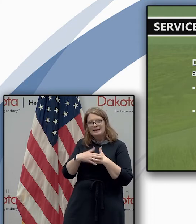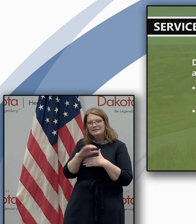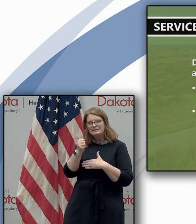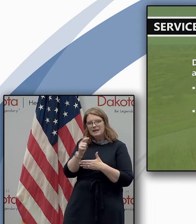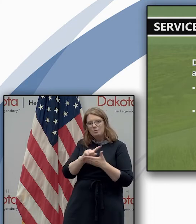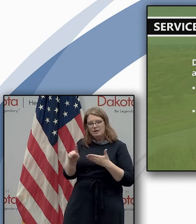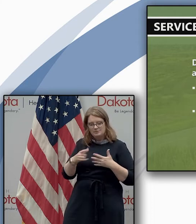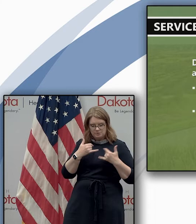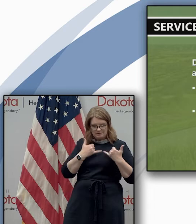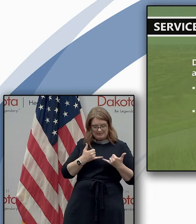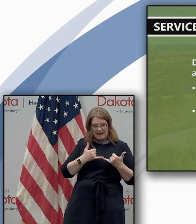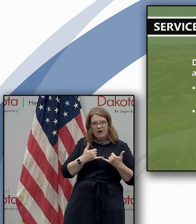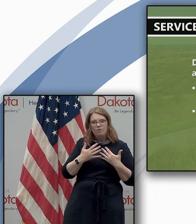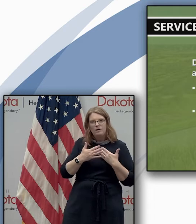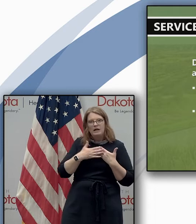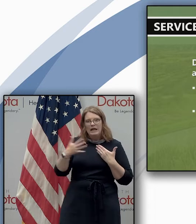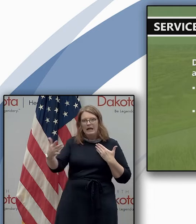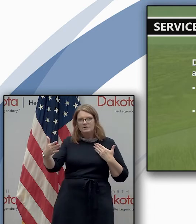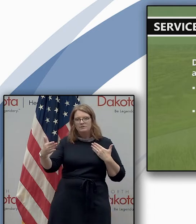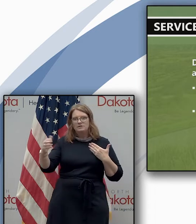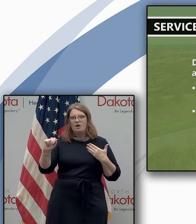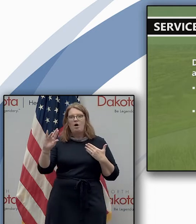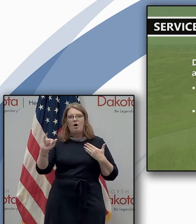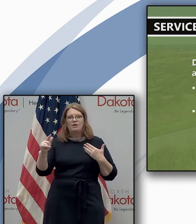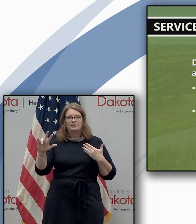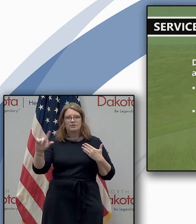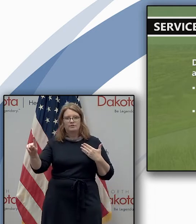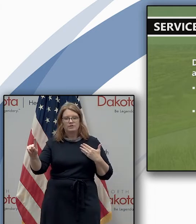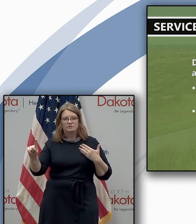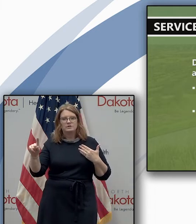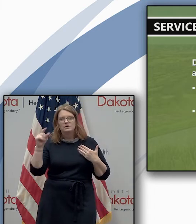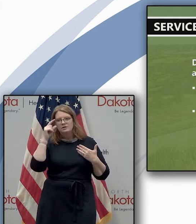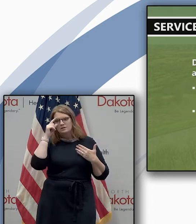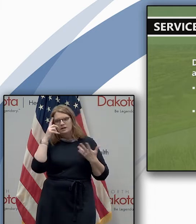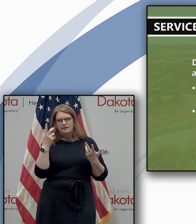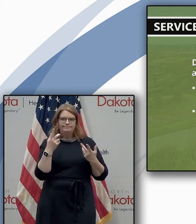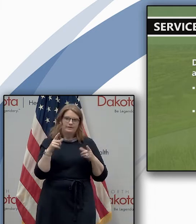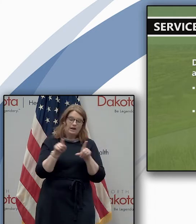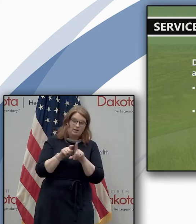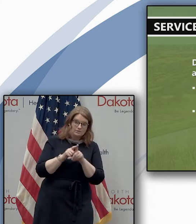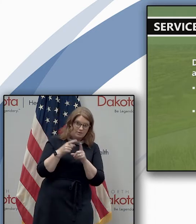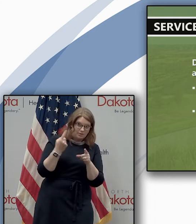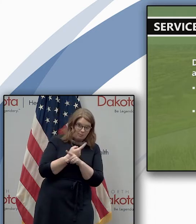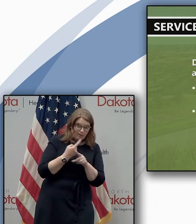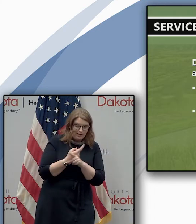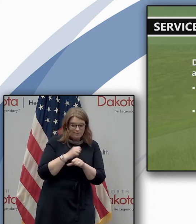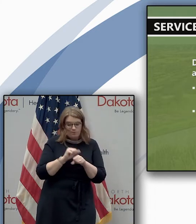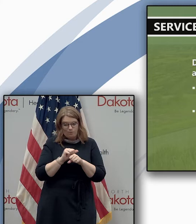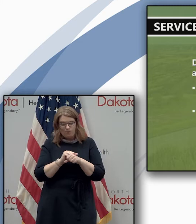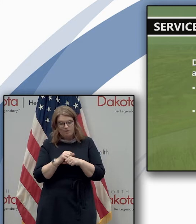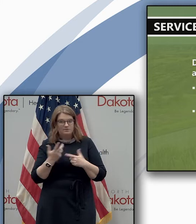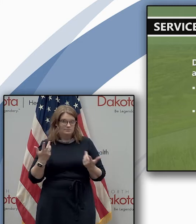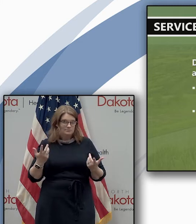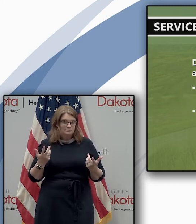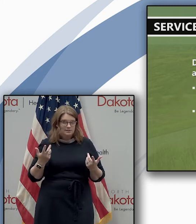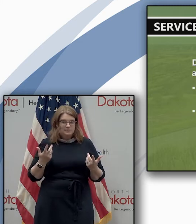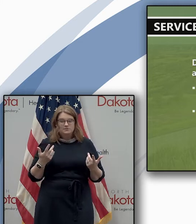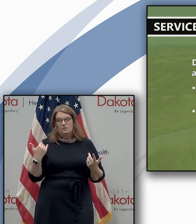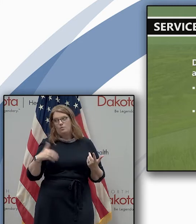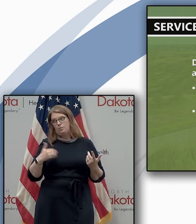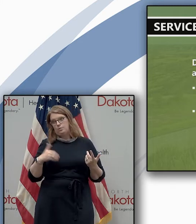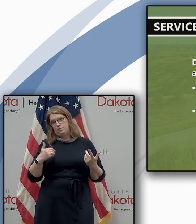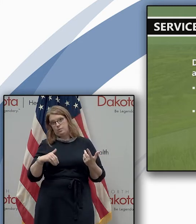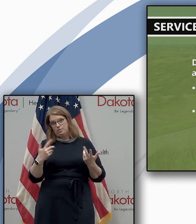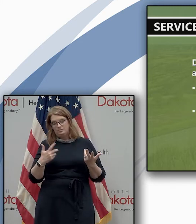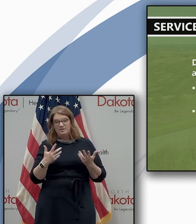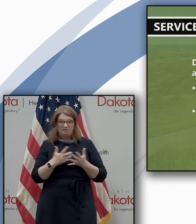now and uh and august 31st in addition to the regular workload which would be coming in this summer but so much work has been